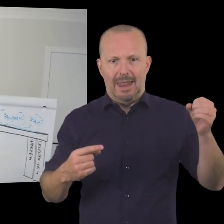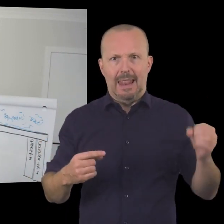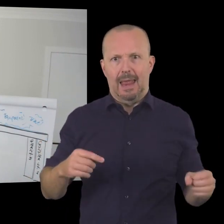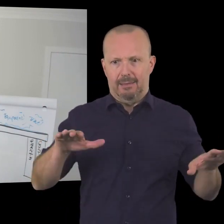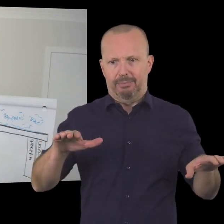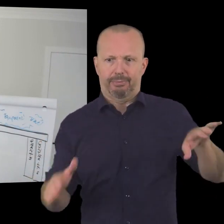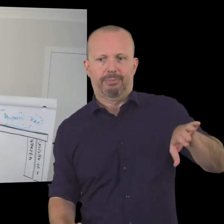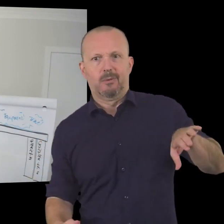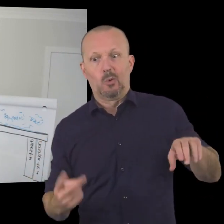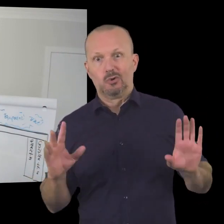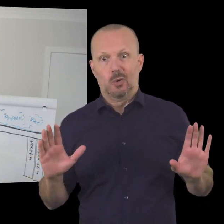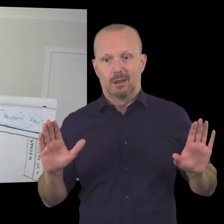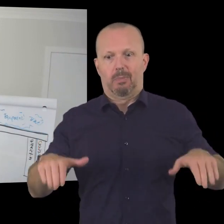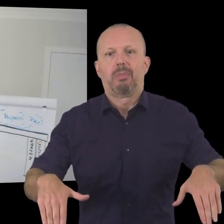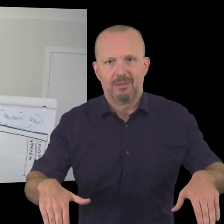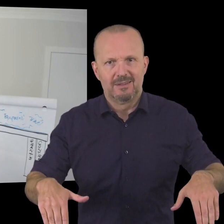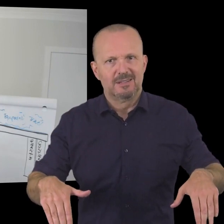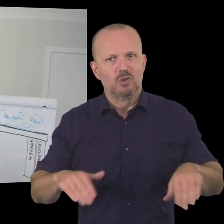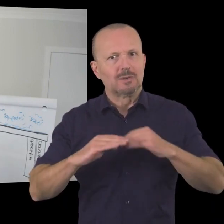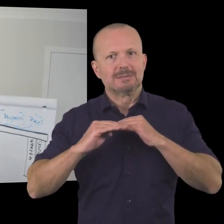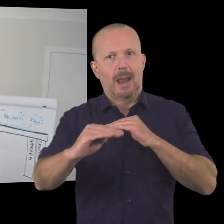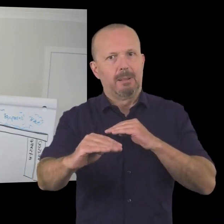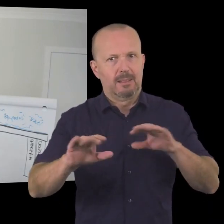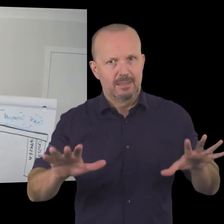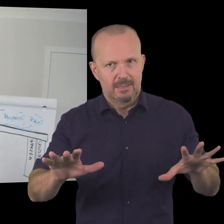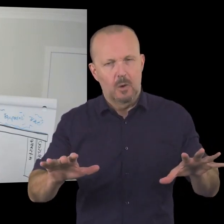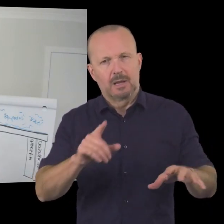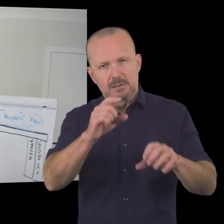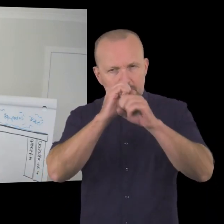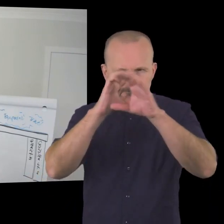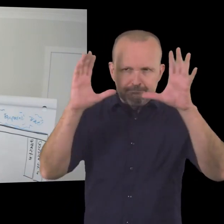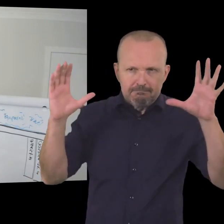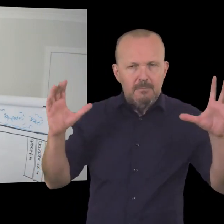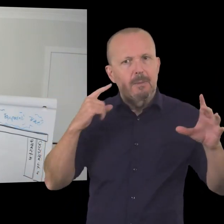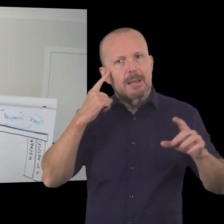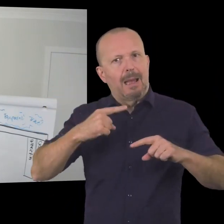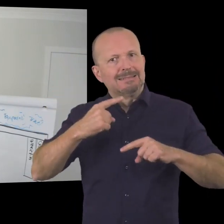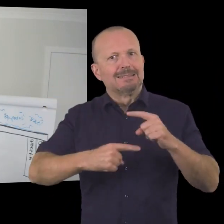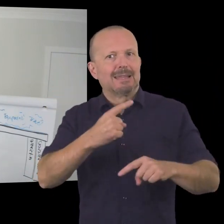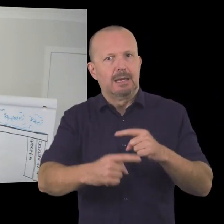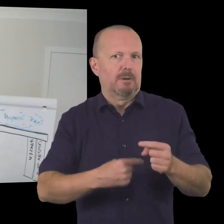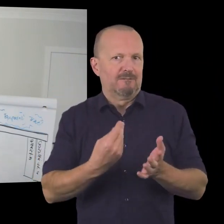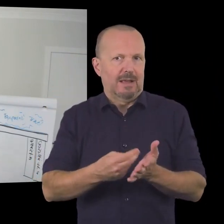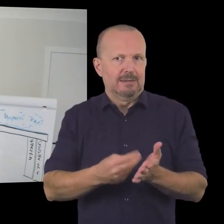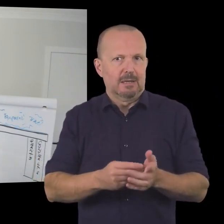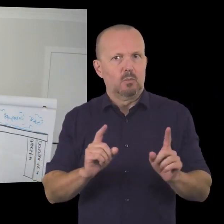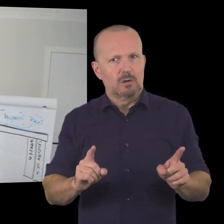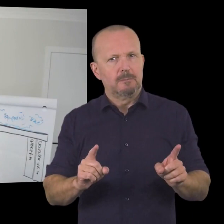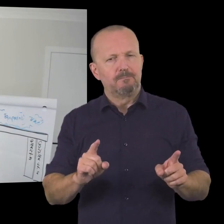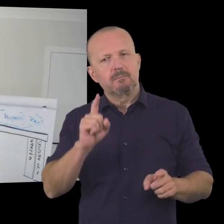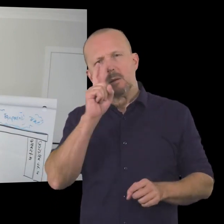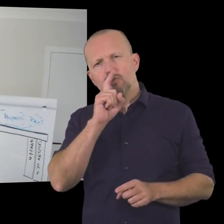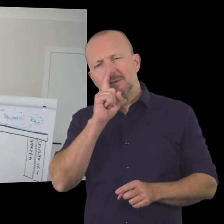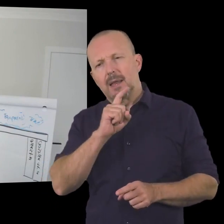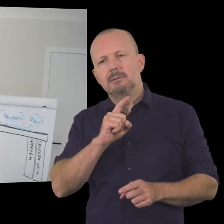uh they're definitely not the most stable of tables so the way i want you to think about uh sustainable funding and creating a sustainable funding